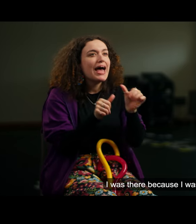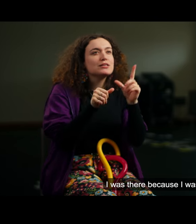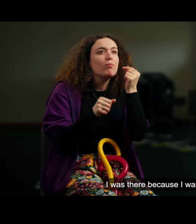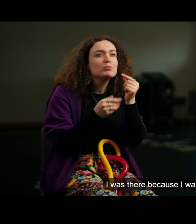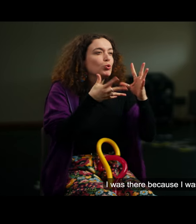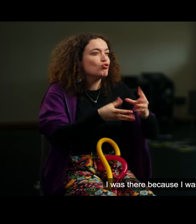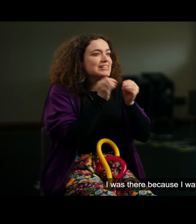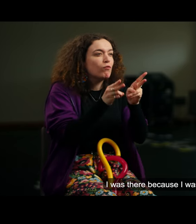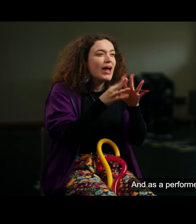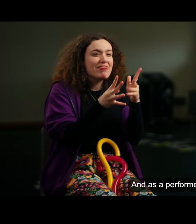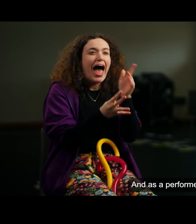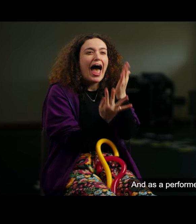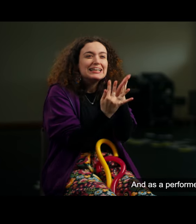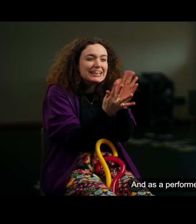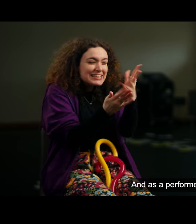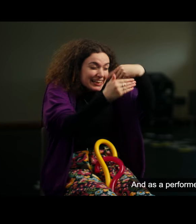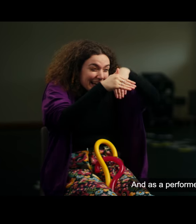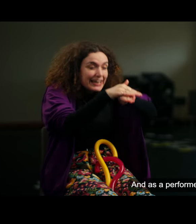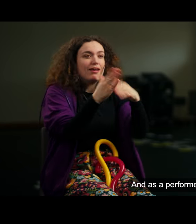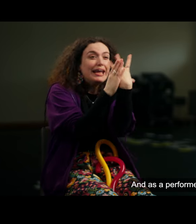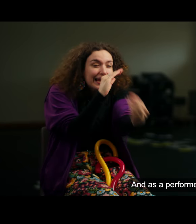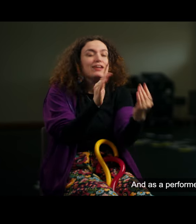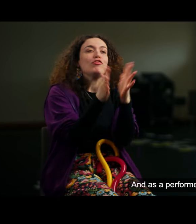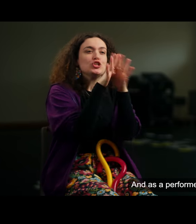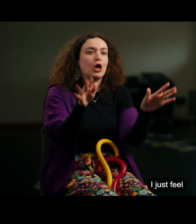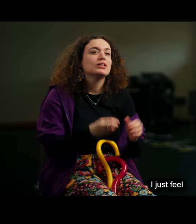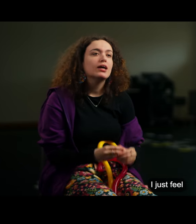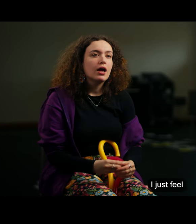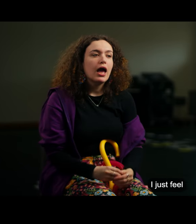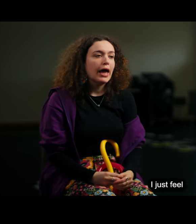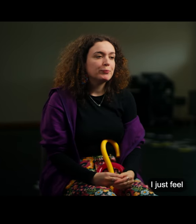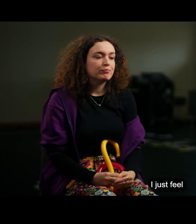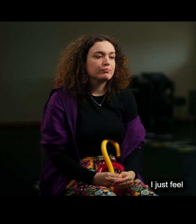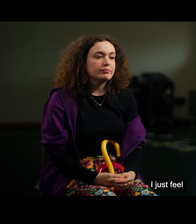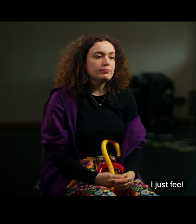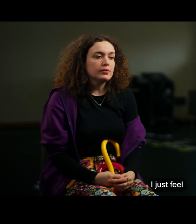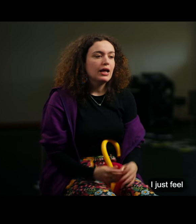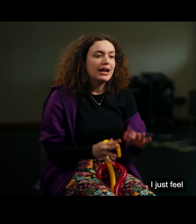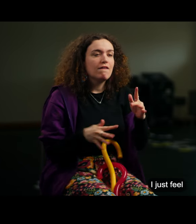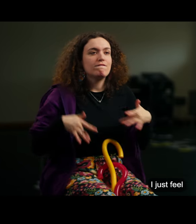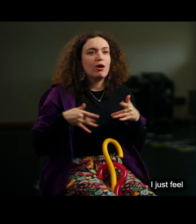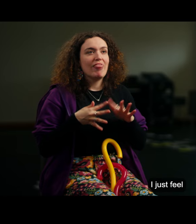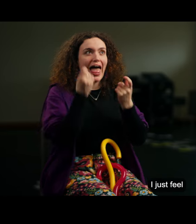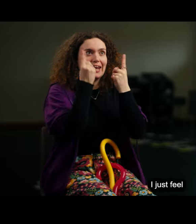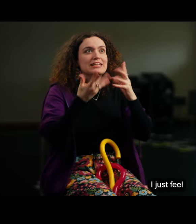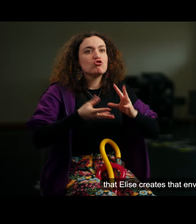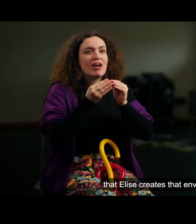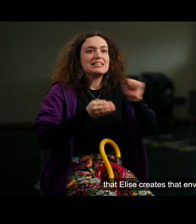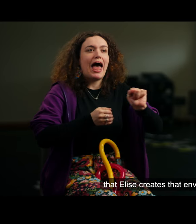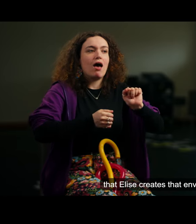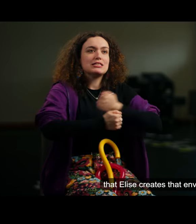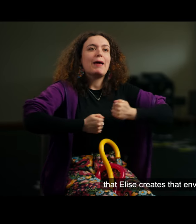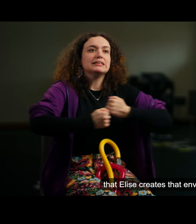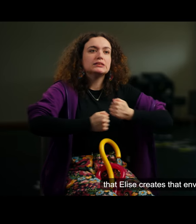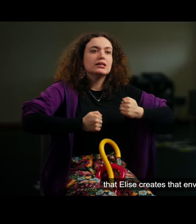I was valued and as a performer and, you know, it's just, I just feel that